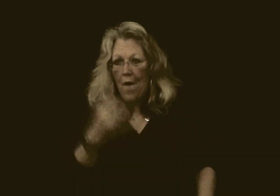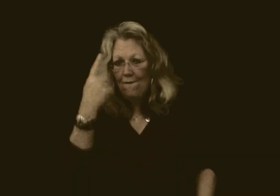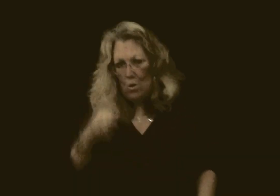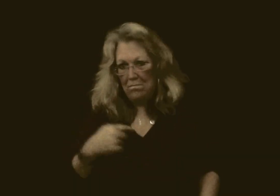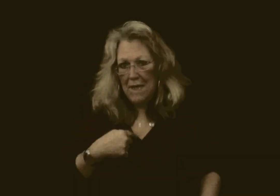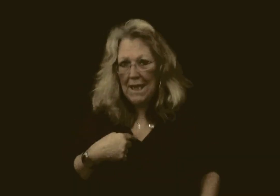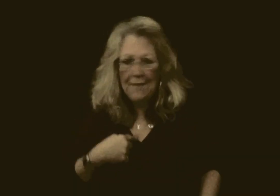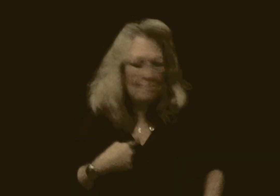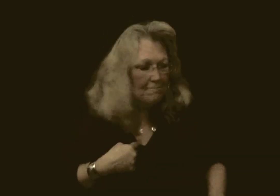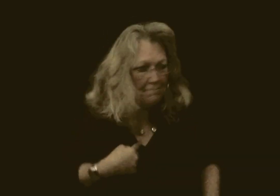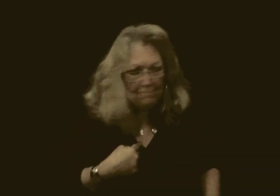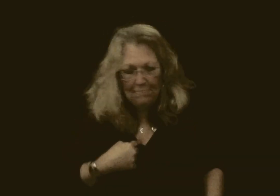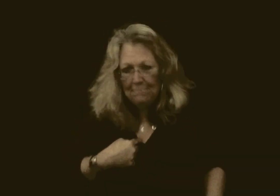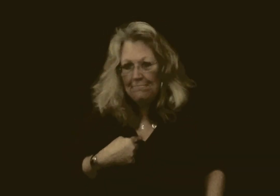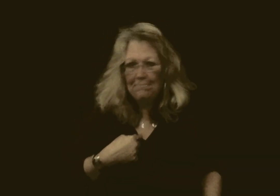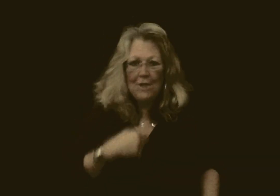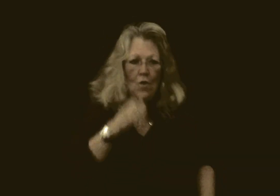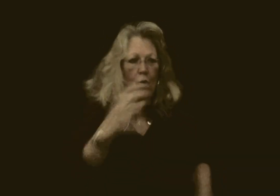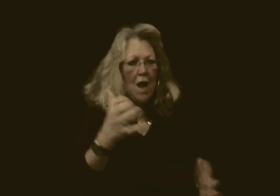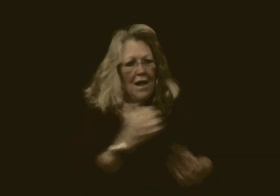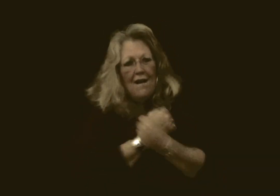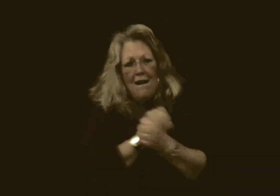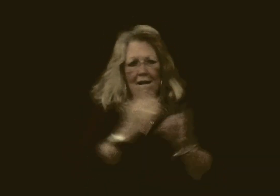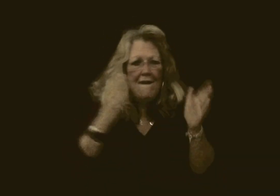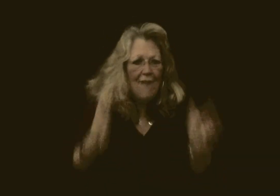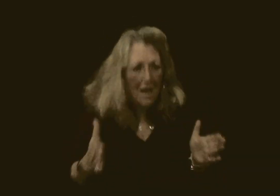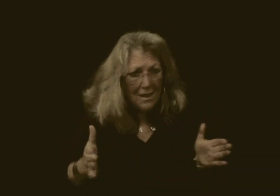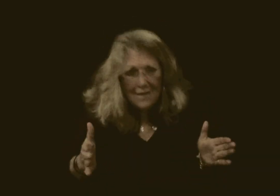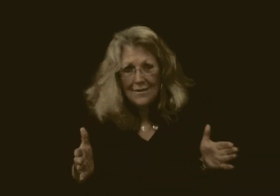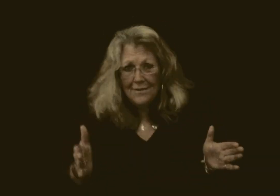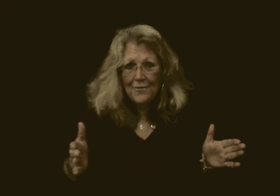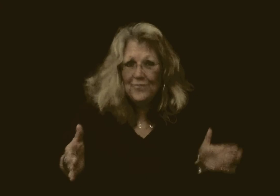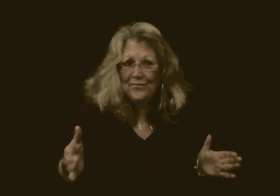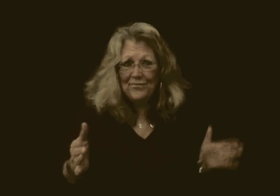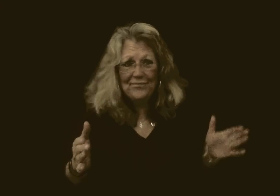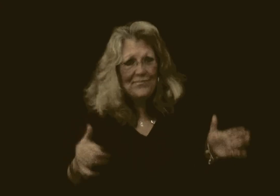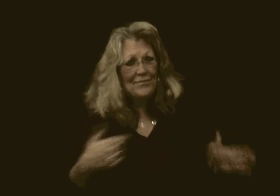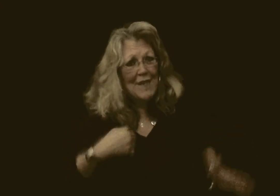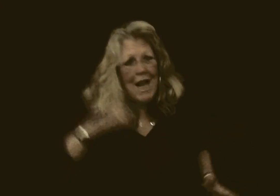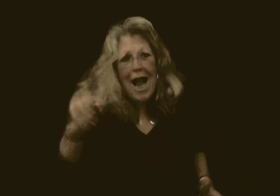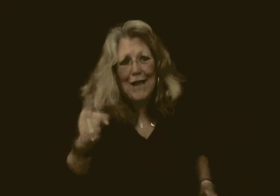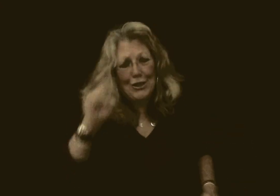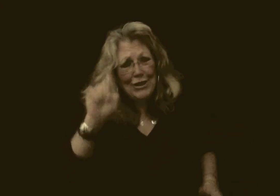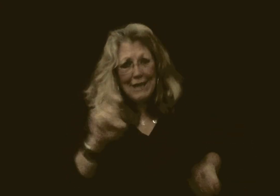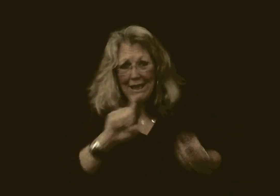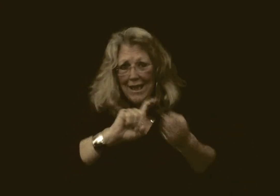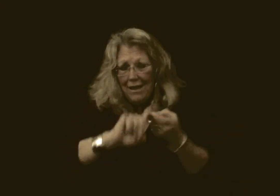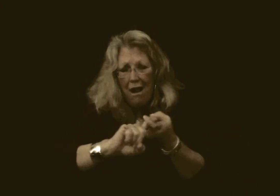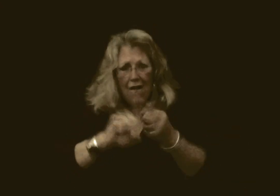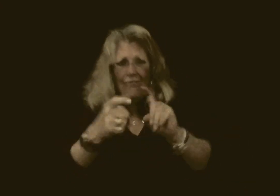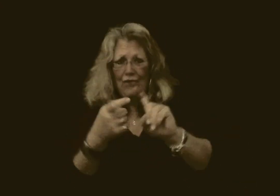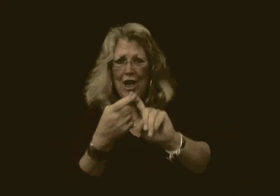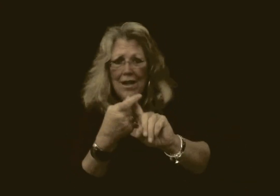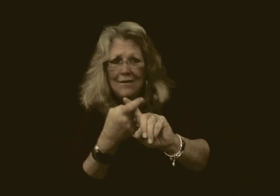for me I don't want a lover I just need a friend